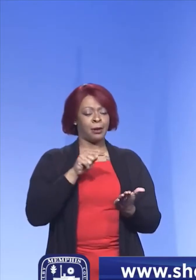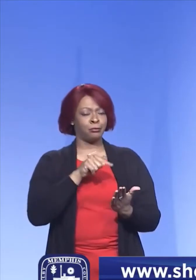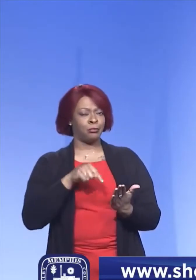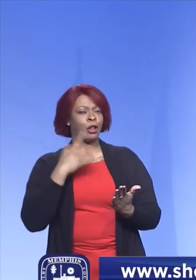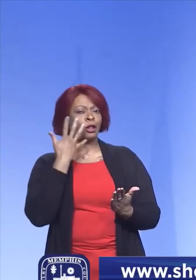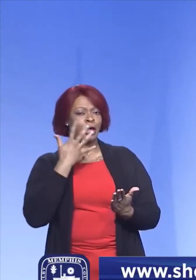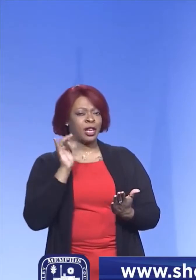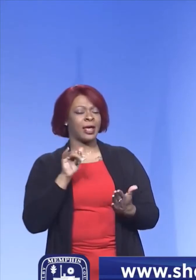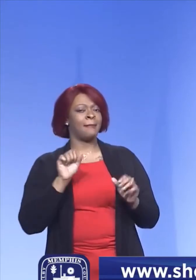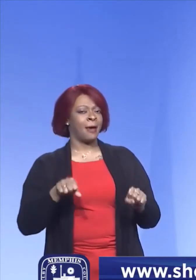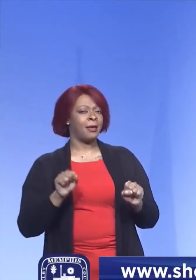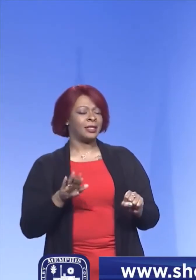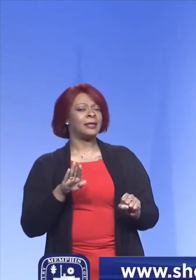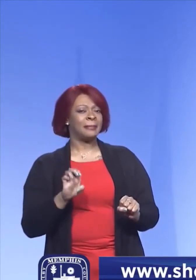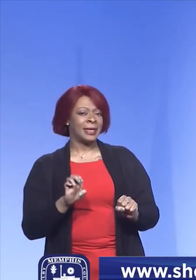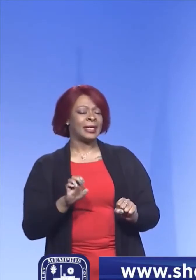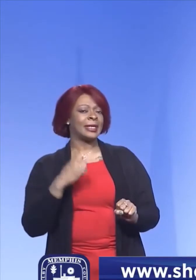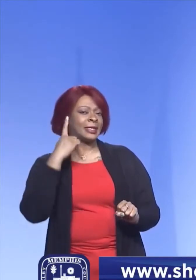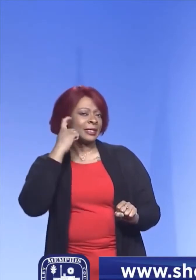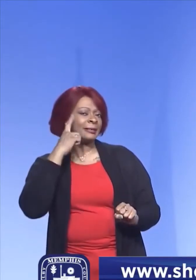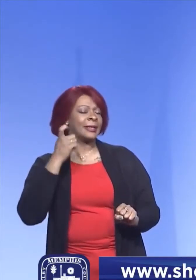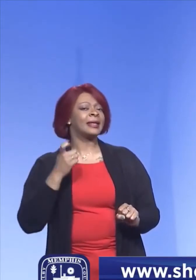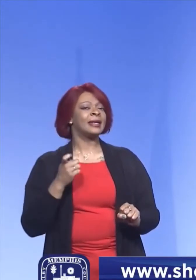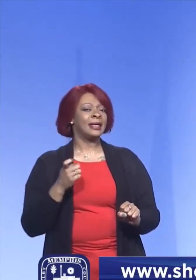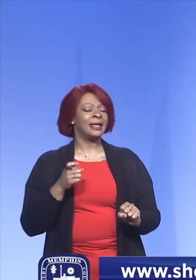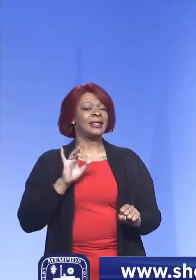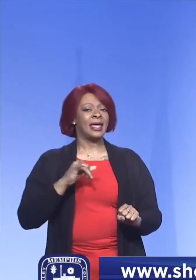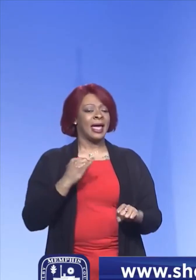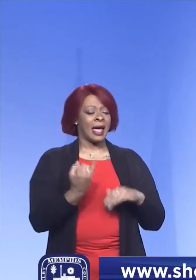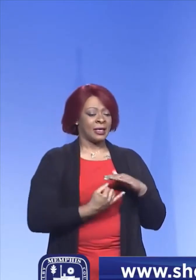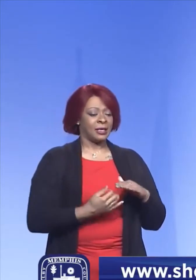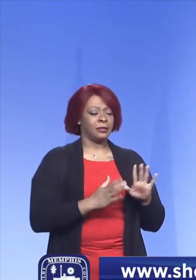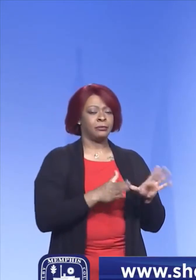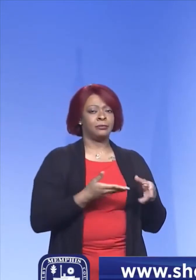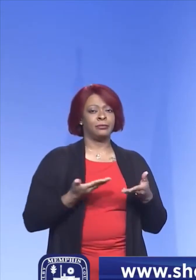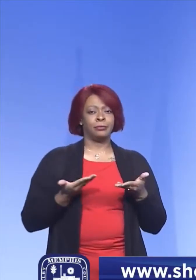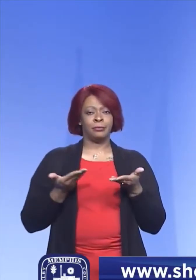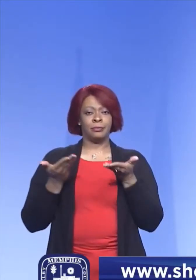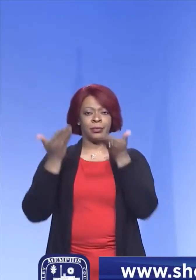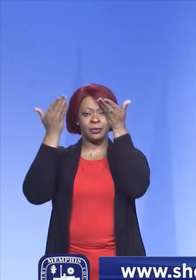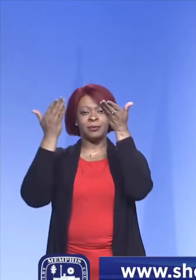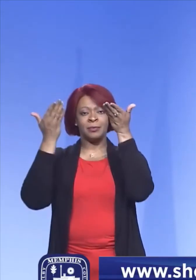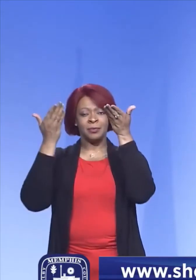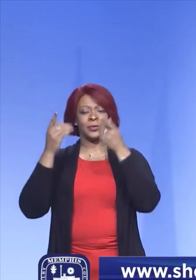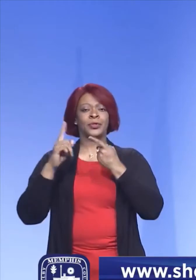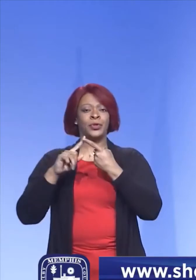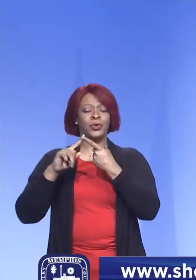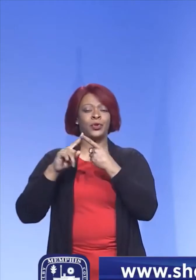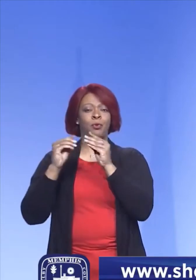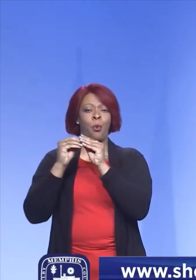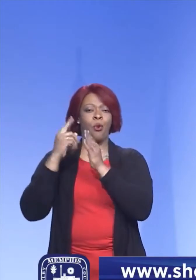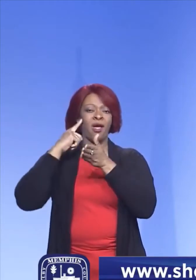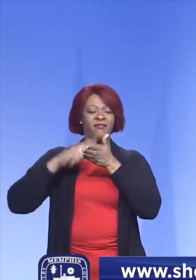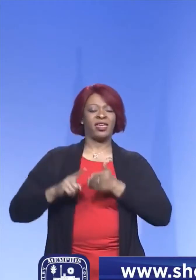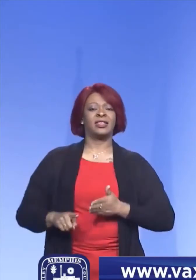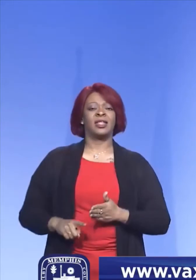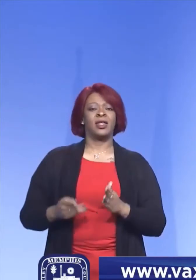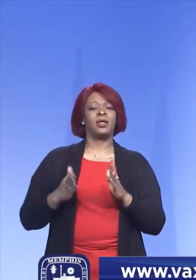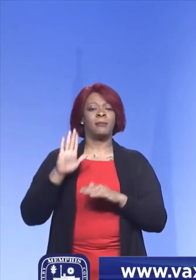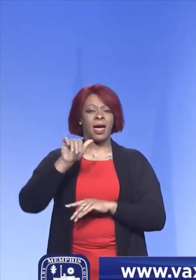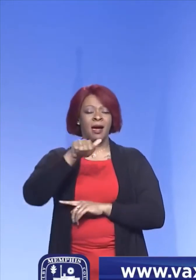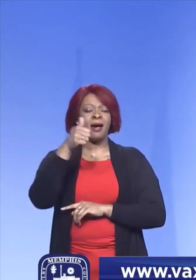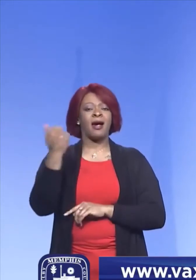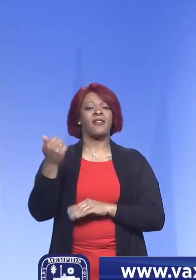it may be, and so that isolate is being elevated to further investigation by the other